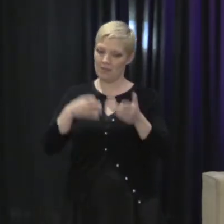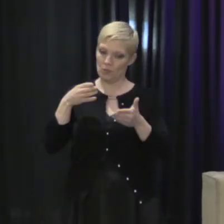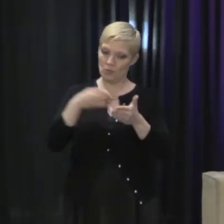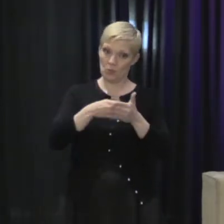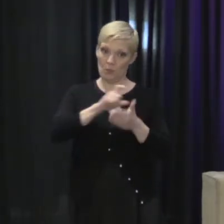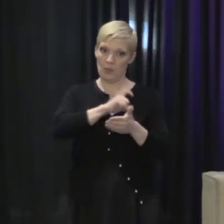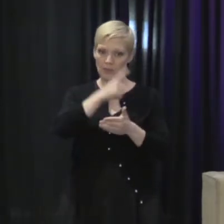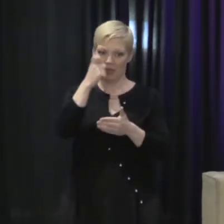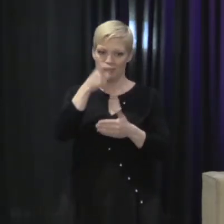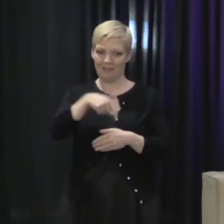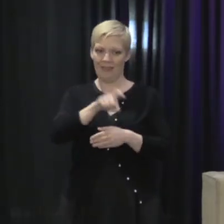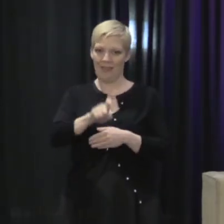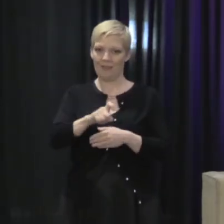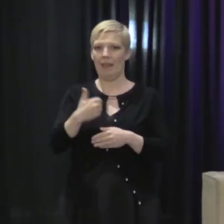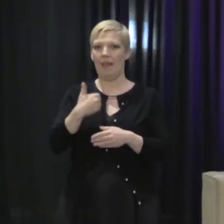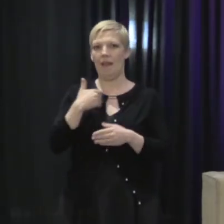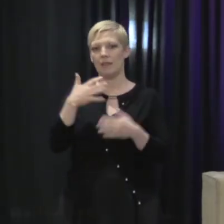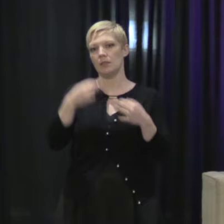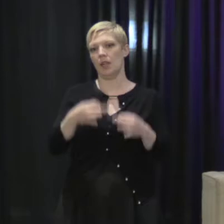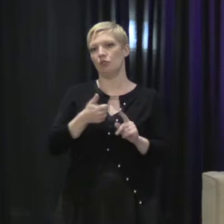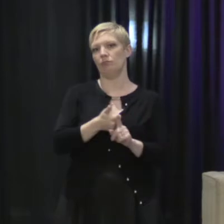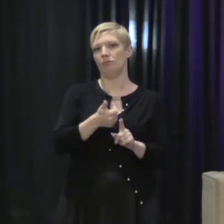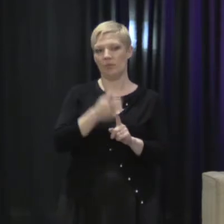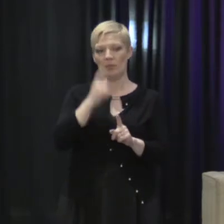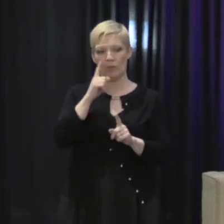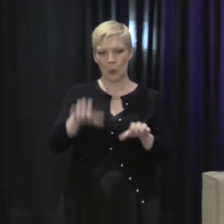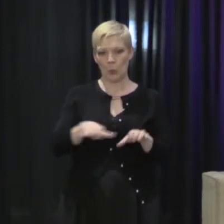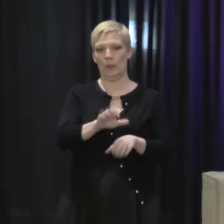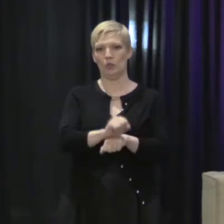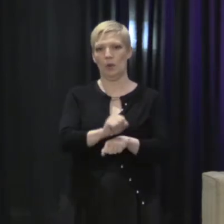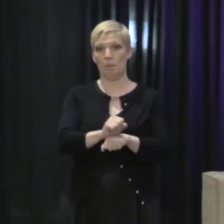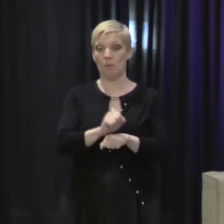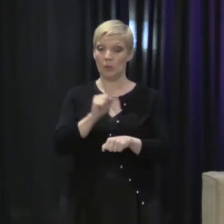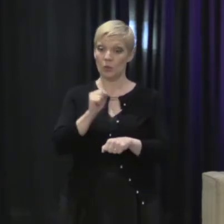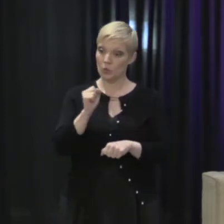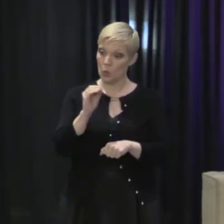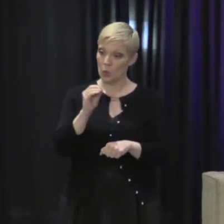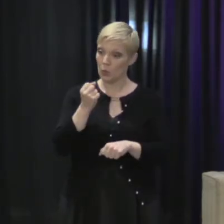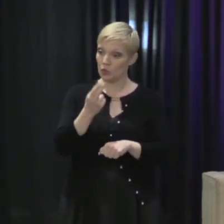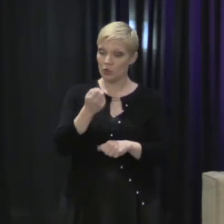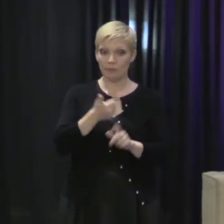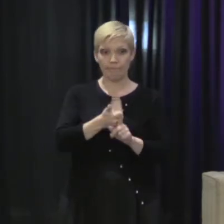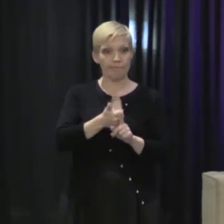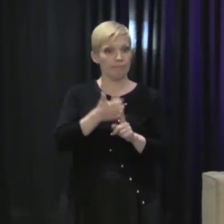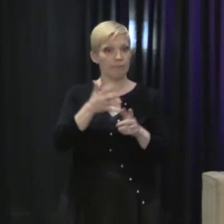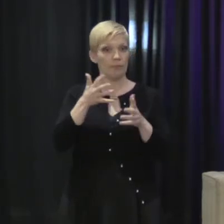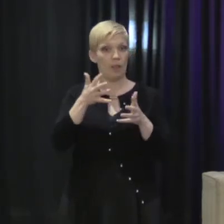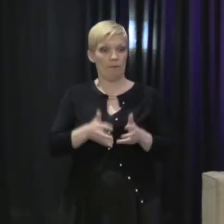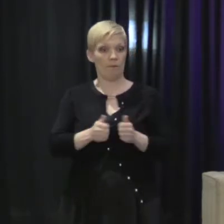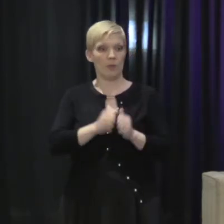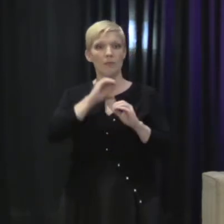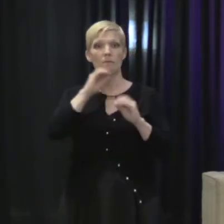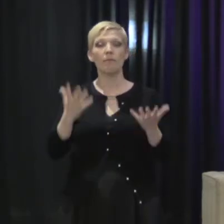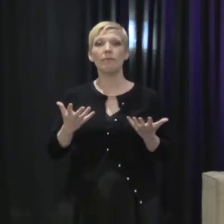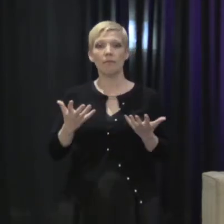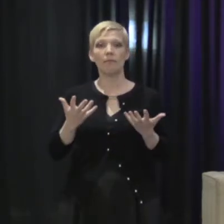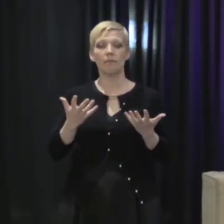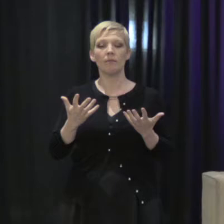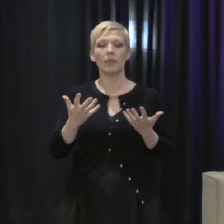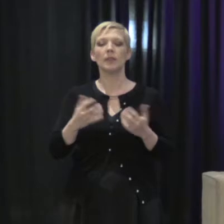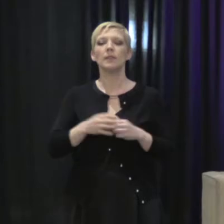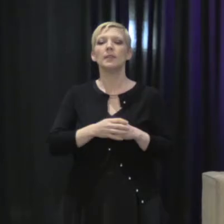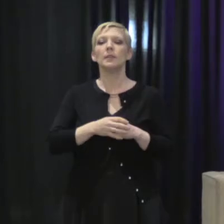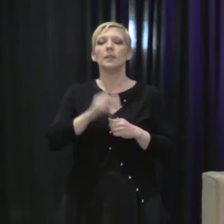jobs. So she was left with no remedy. And I represented Jessica when I was at the ACLU Women's Rights